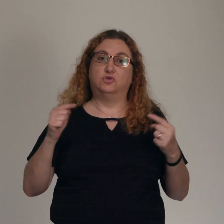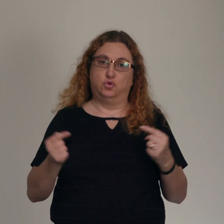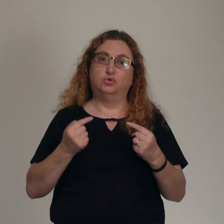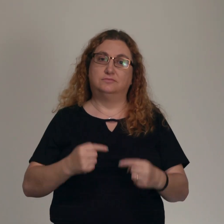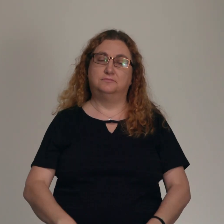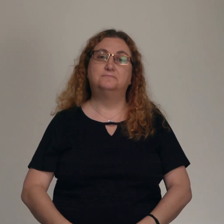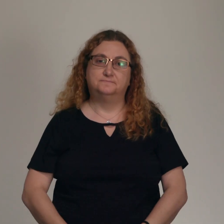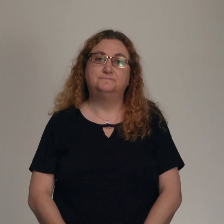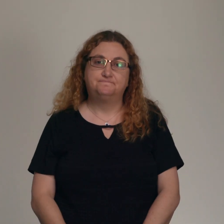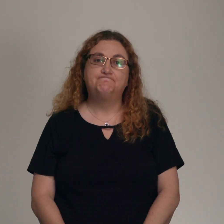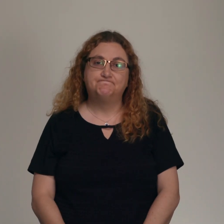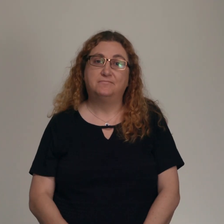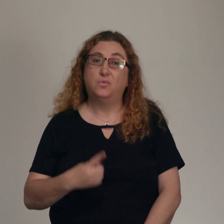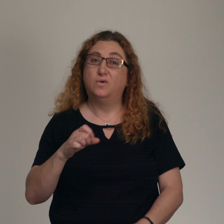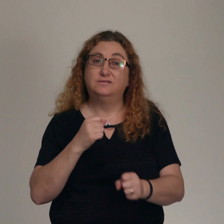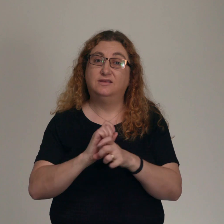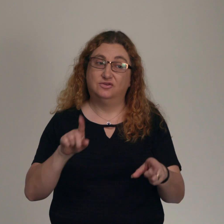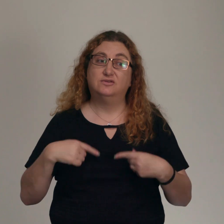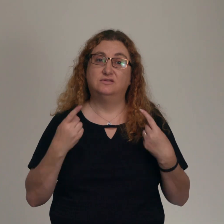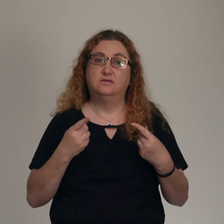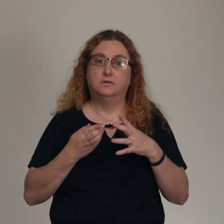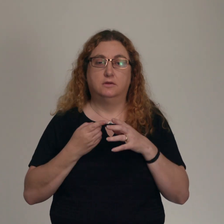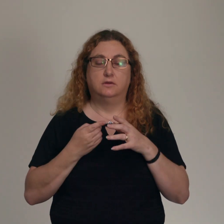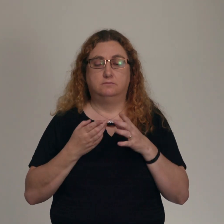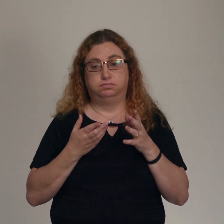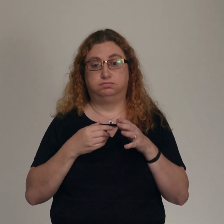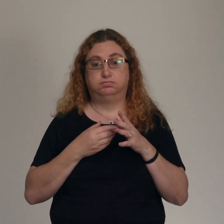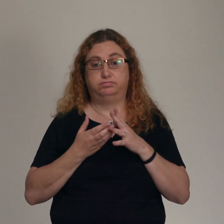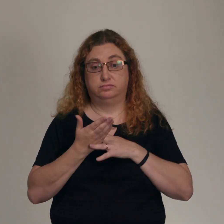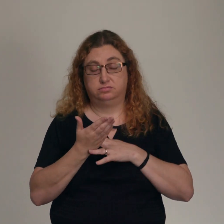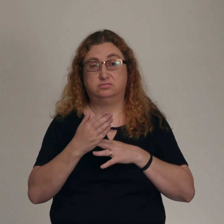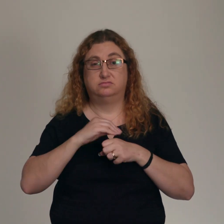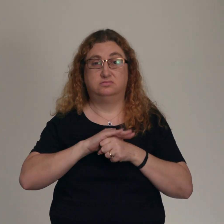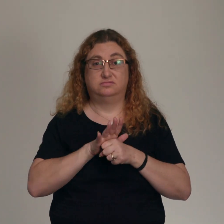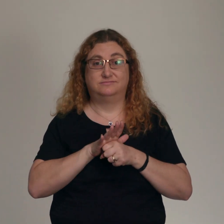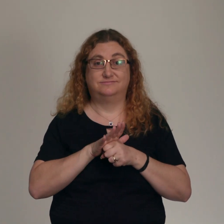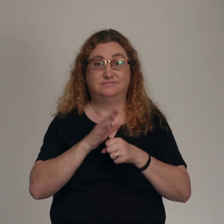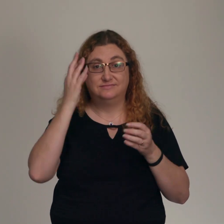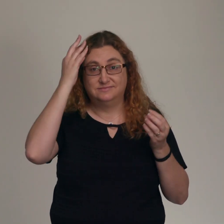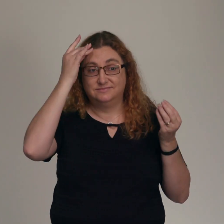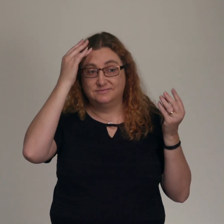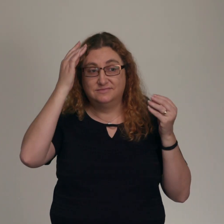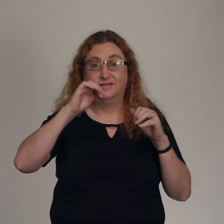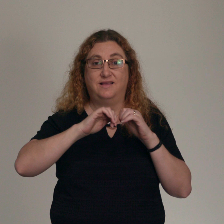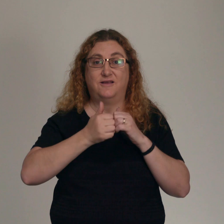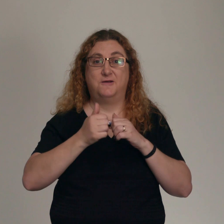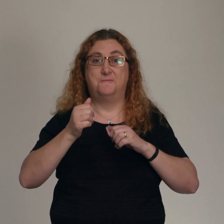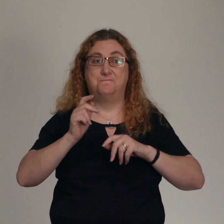And during this past year, especially if we think about how people have acted in this past year, we have been hurt by others